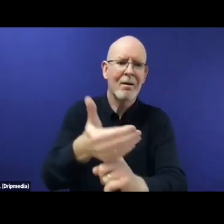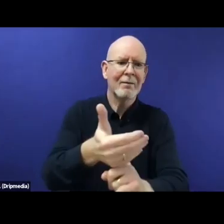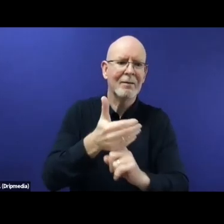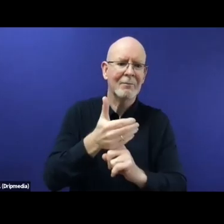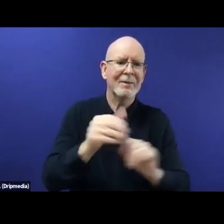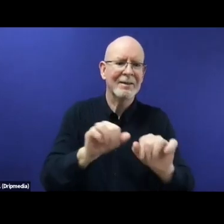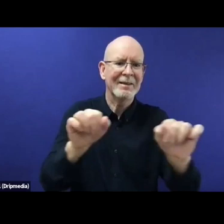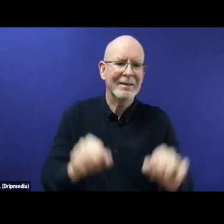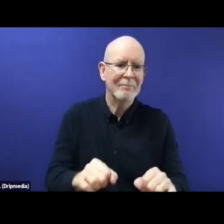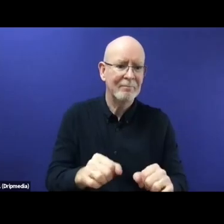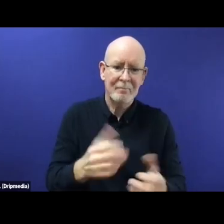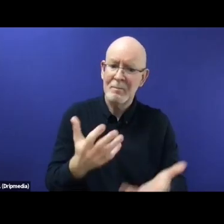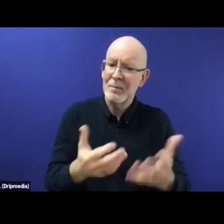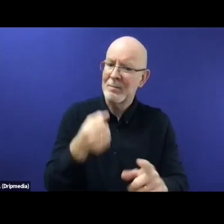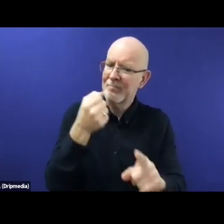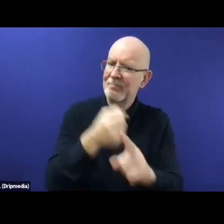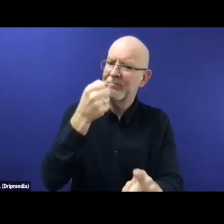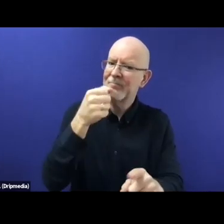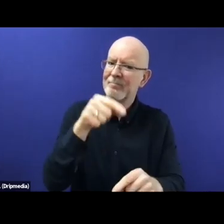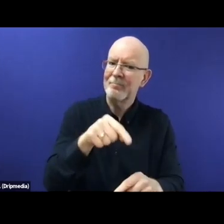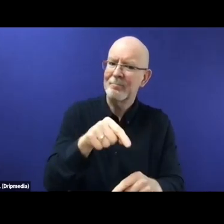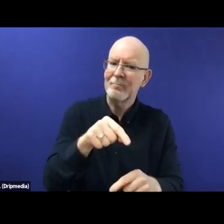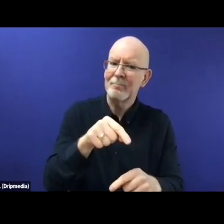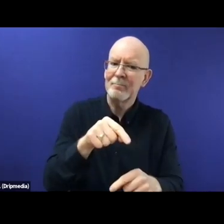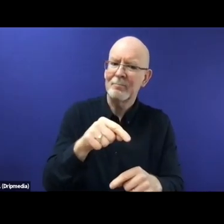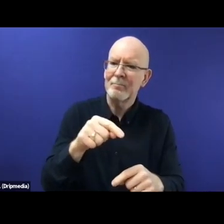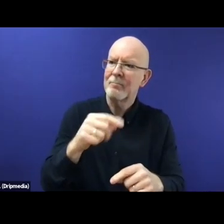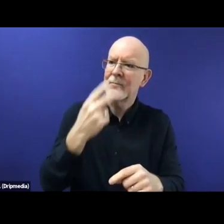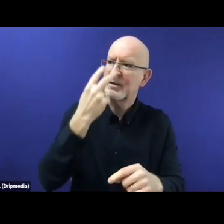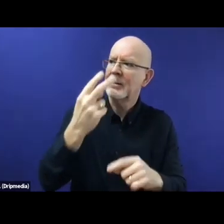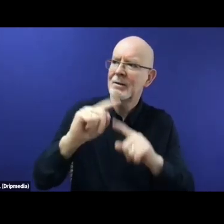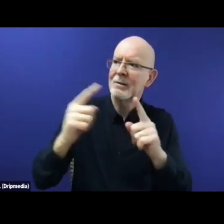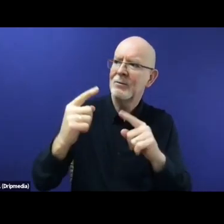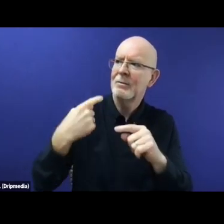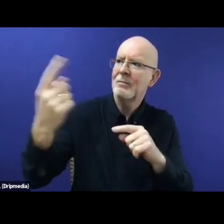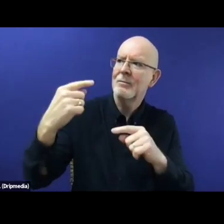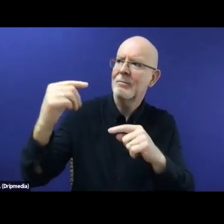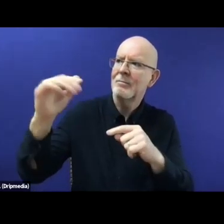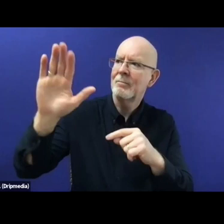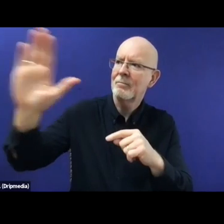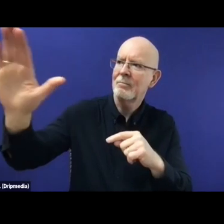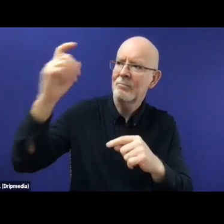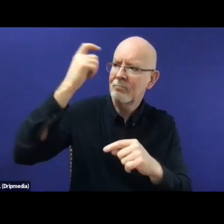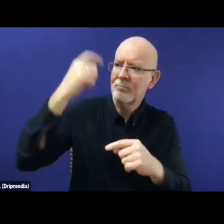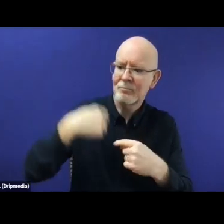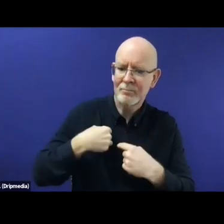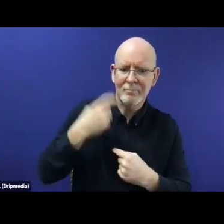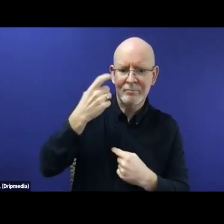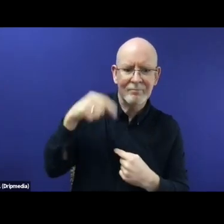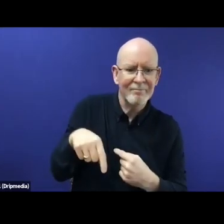regards safe countries of origin, the proposal for an asylum procedures regulation,